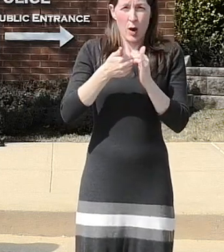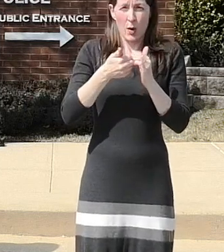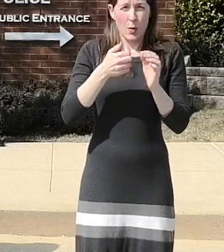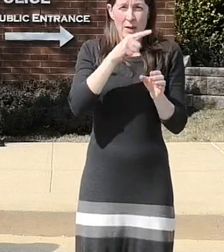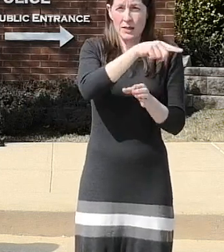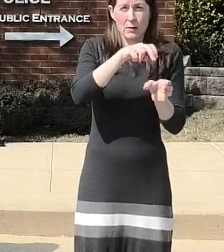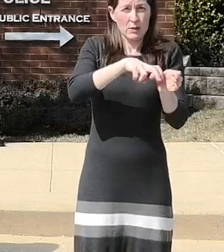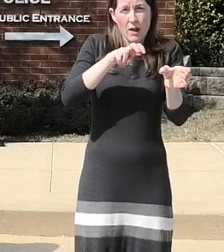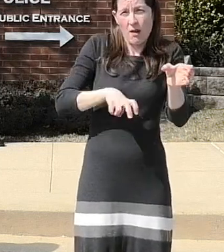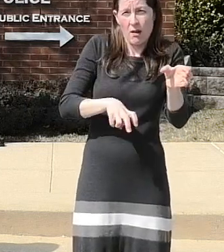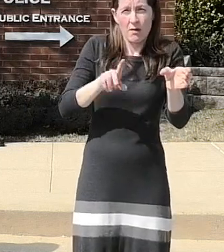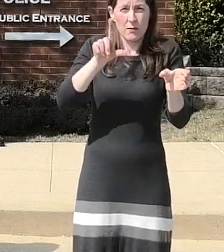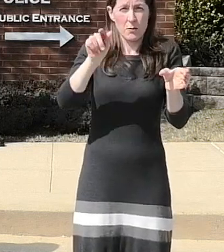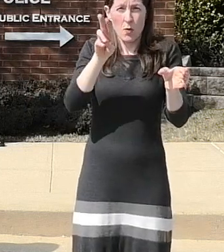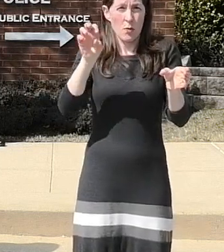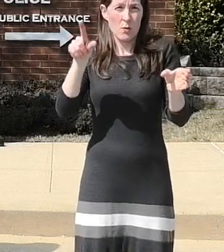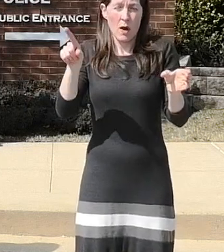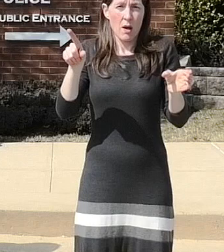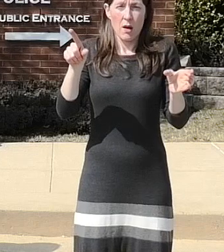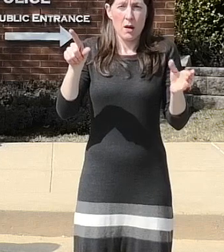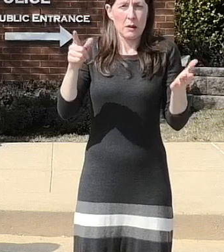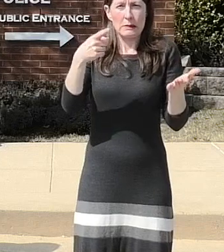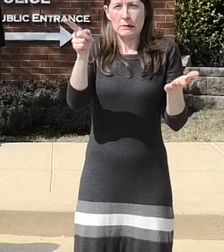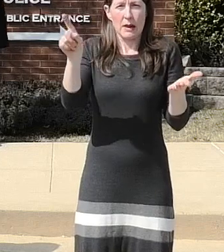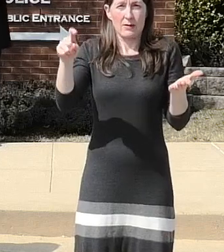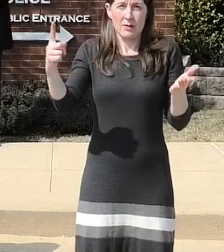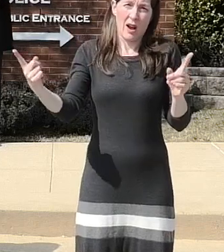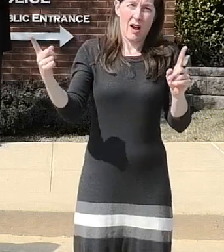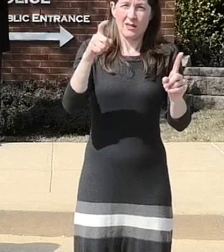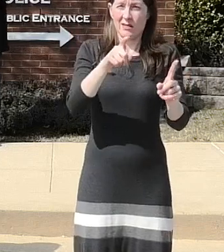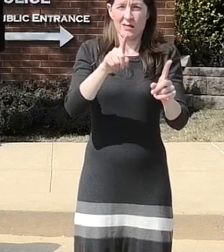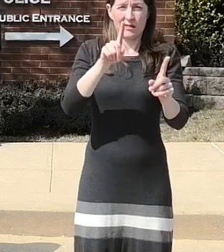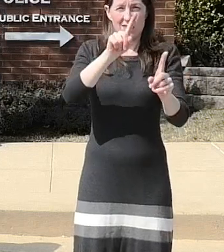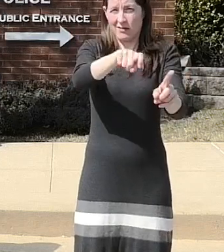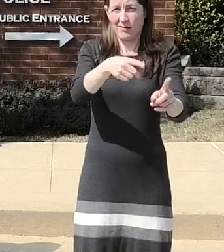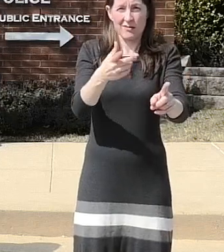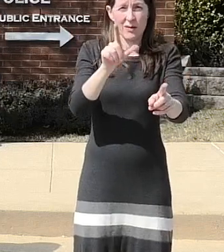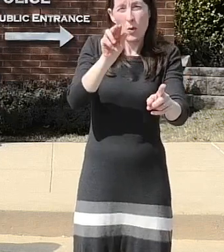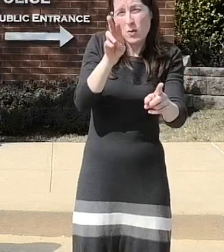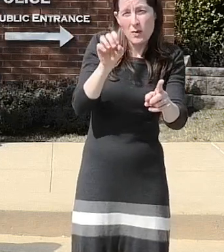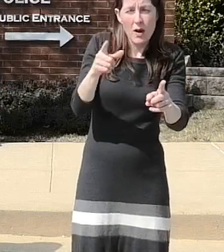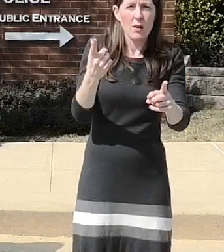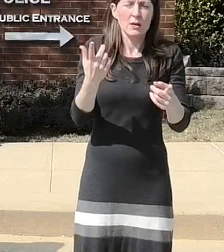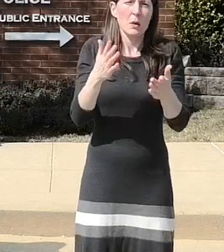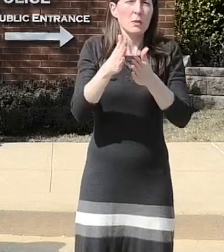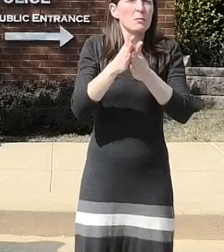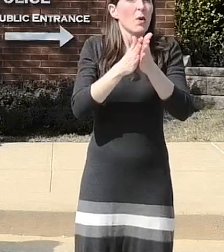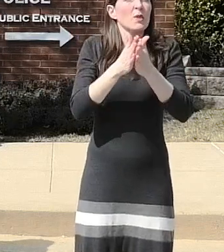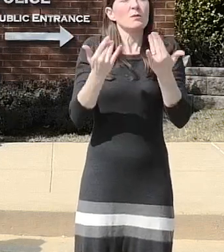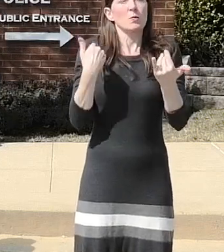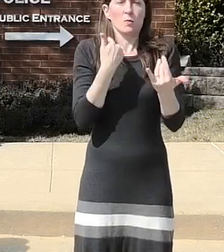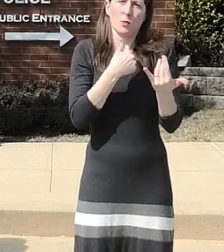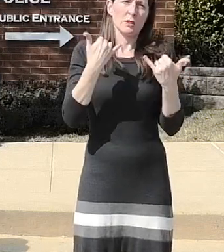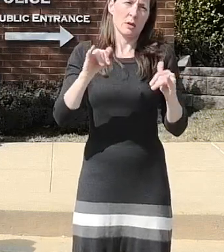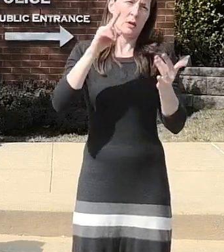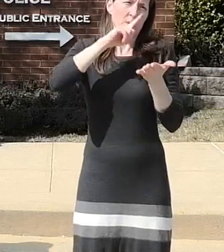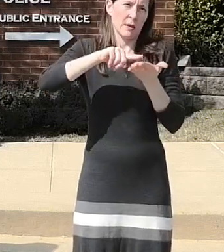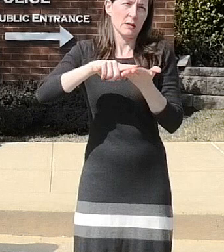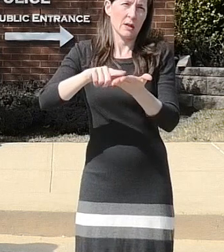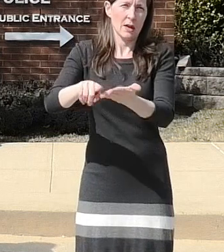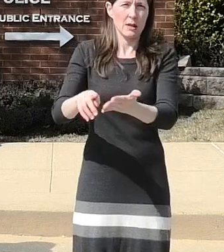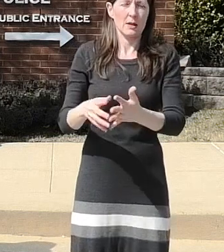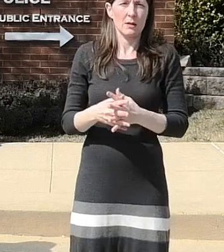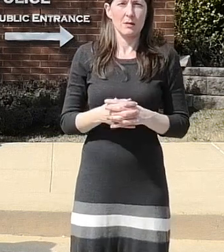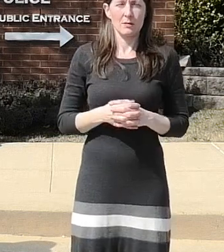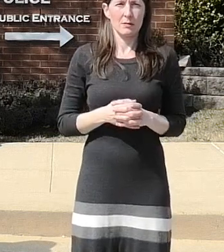um and again the motive is still under investigation in some of the cases so um i couldn't really